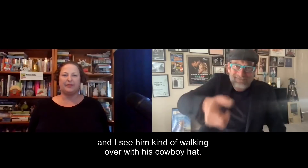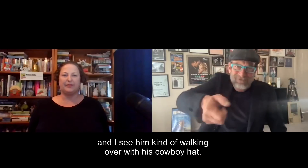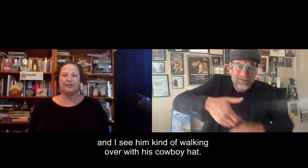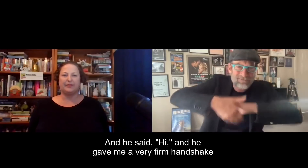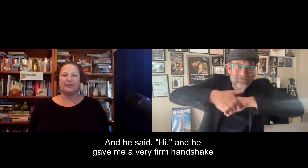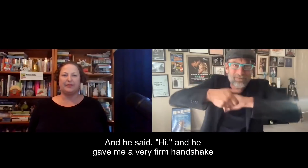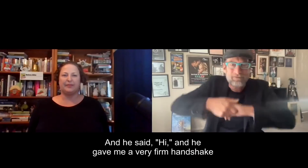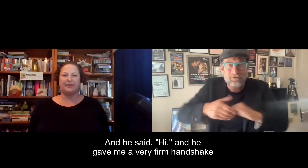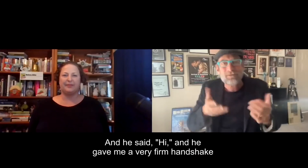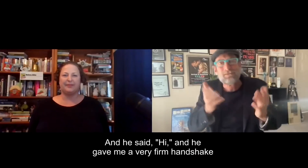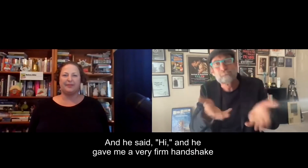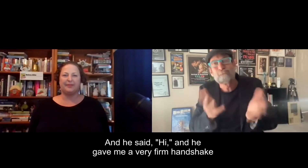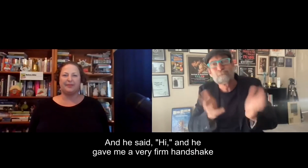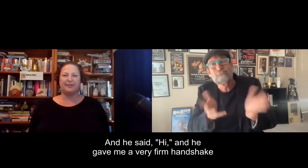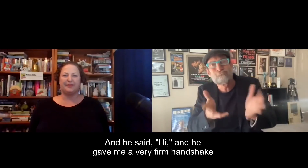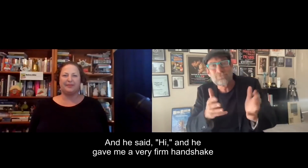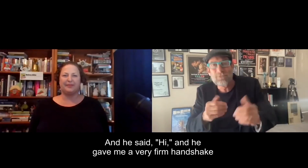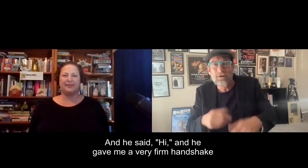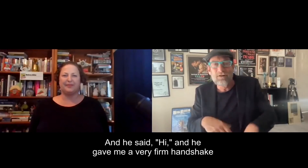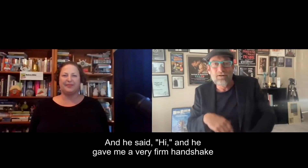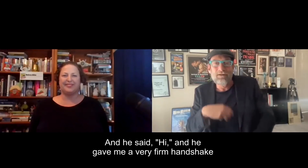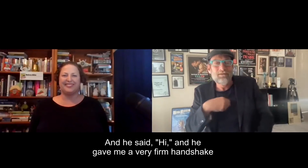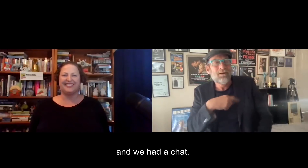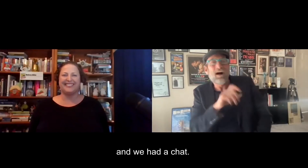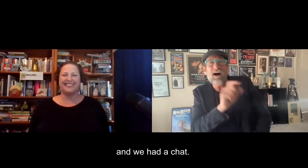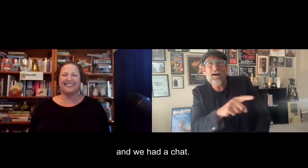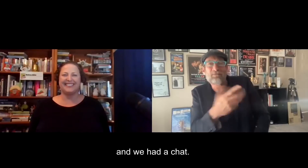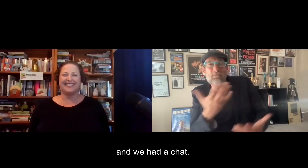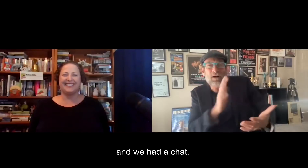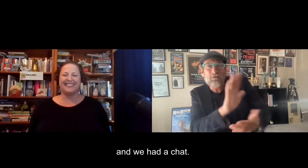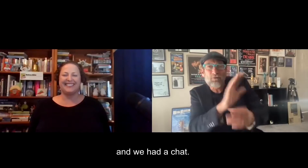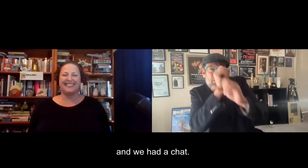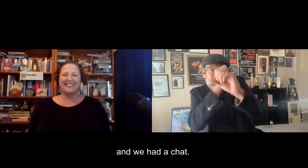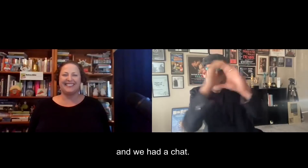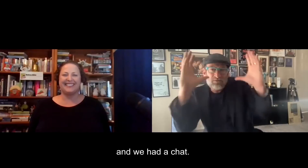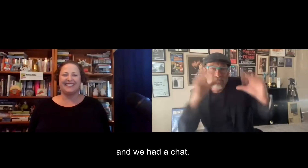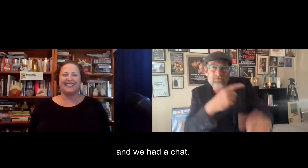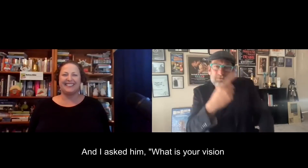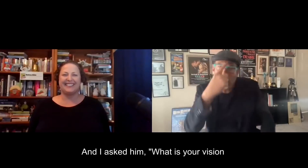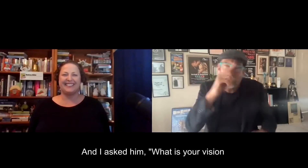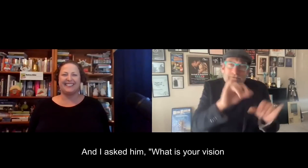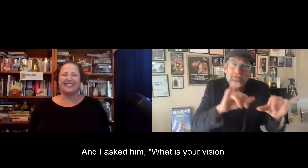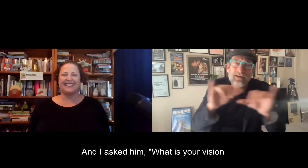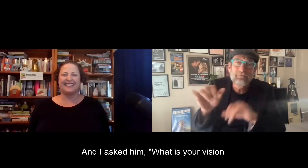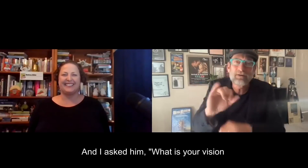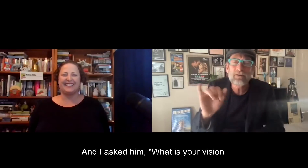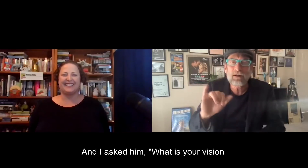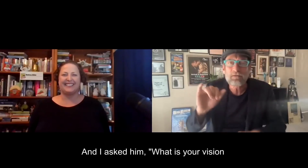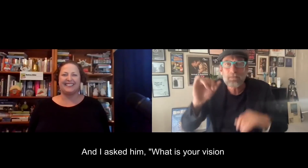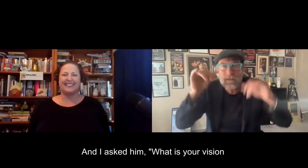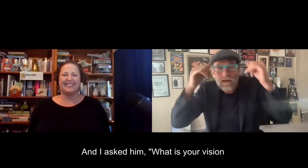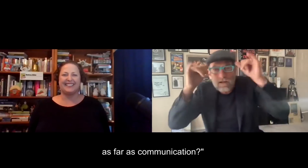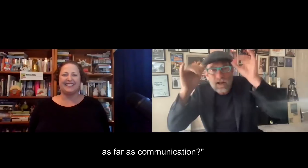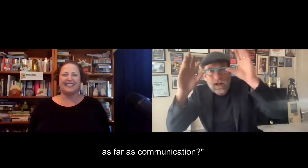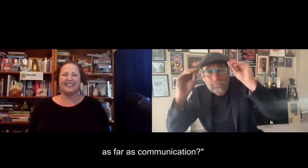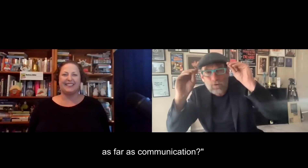And he said, hi. And he gave me a very firm handshake. And we had a chat. And I asked him, what is your vision as far as